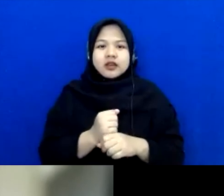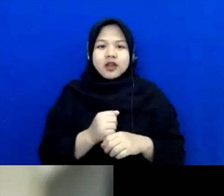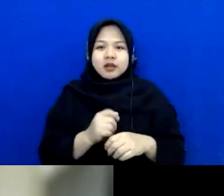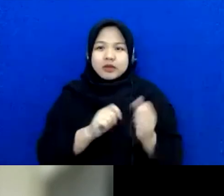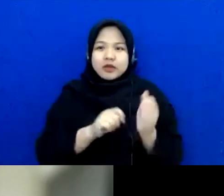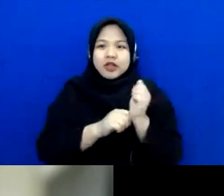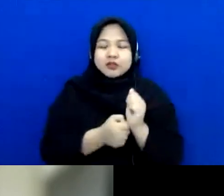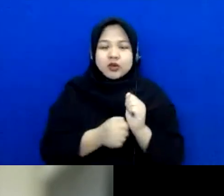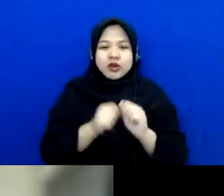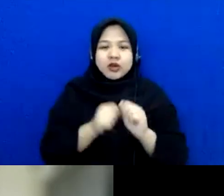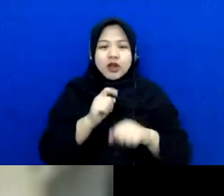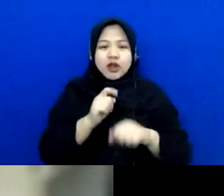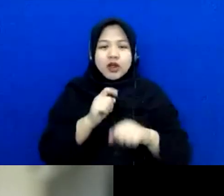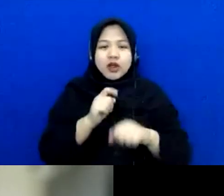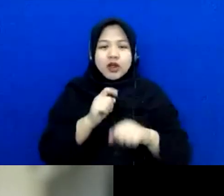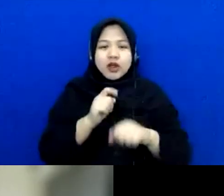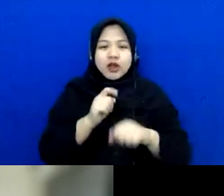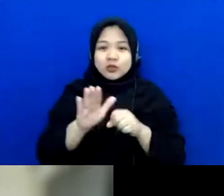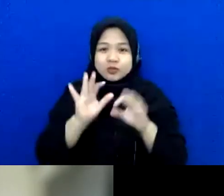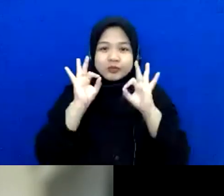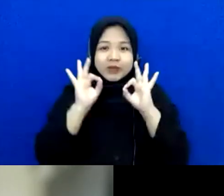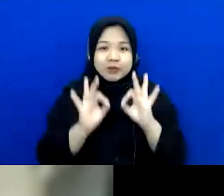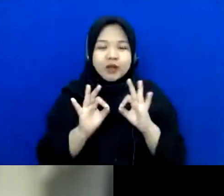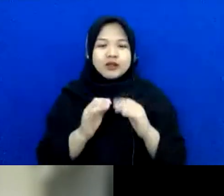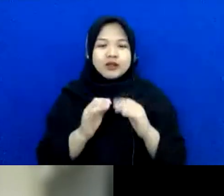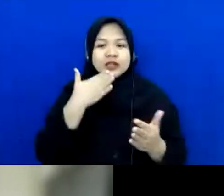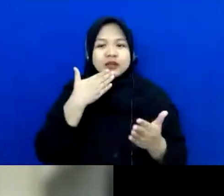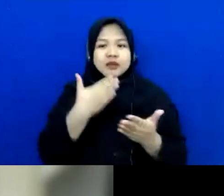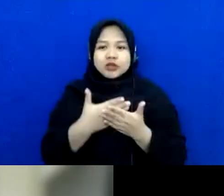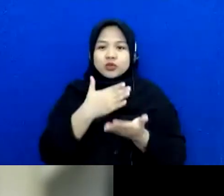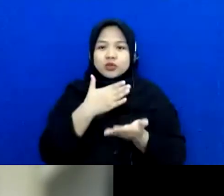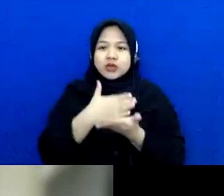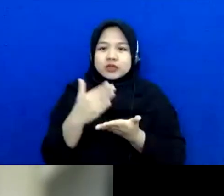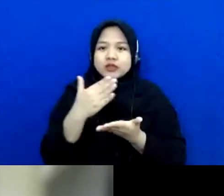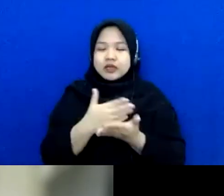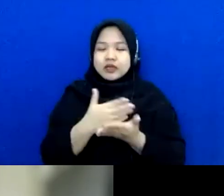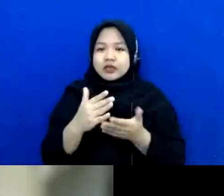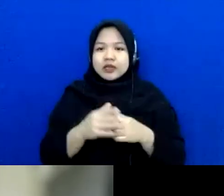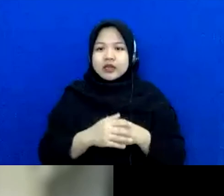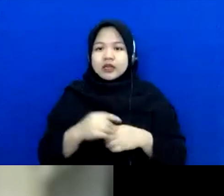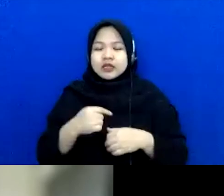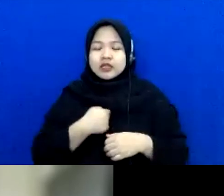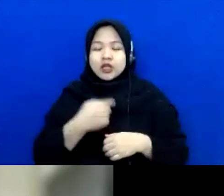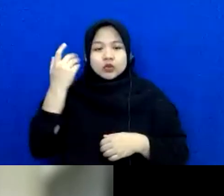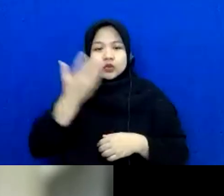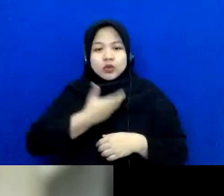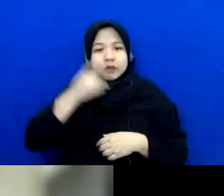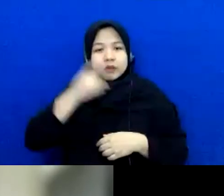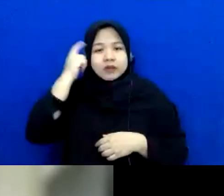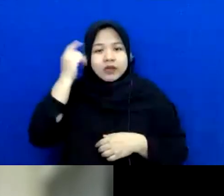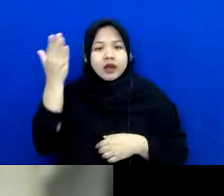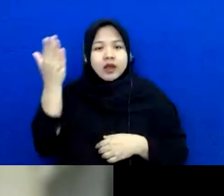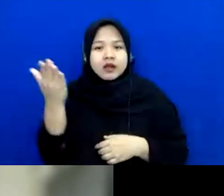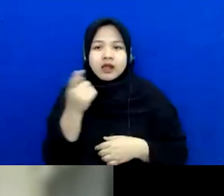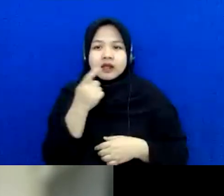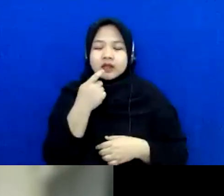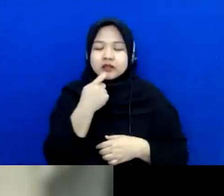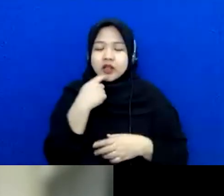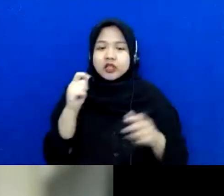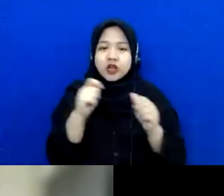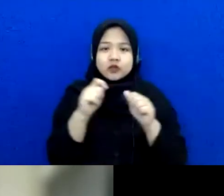but um you know thank you for sharing with us and i i like this thought that you had about transformation